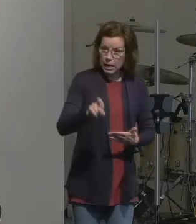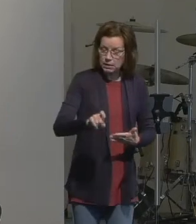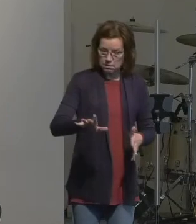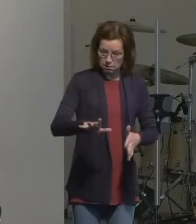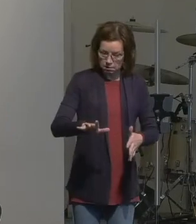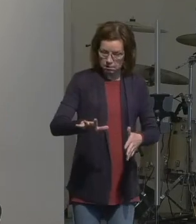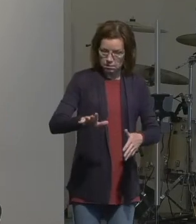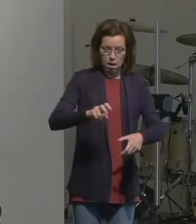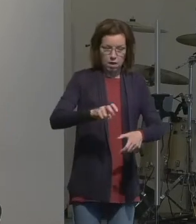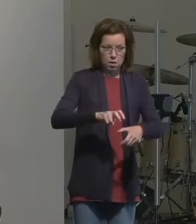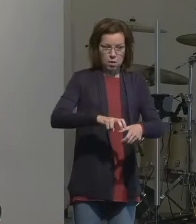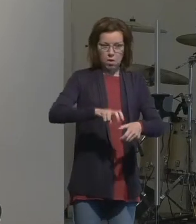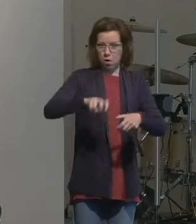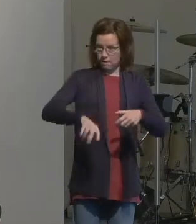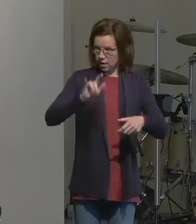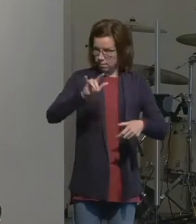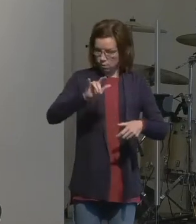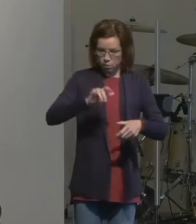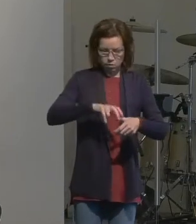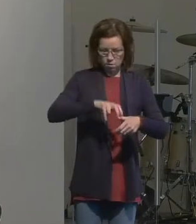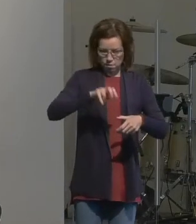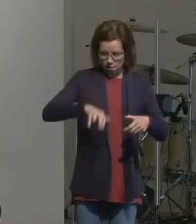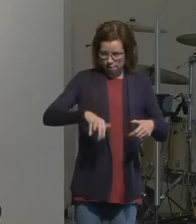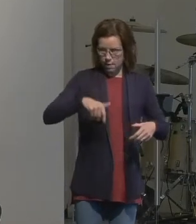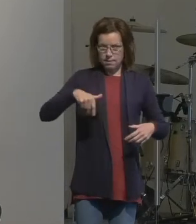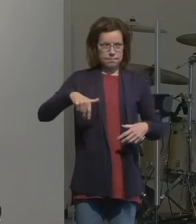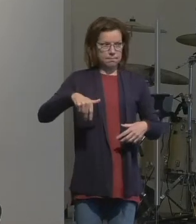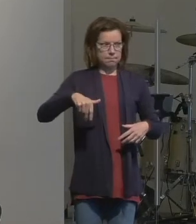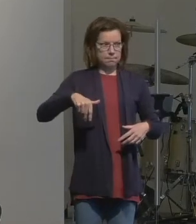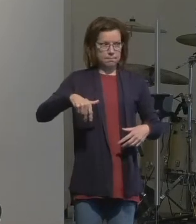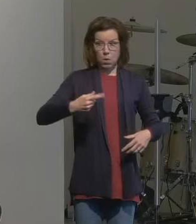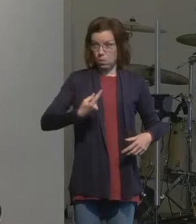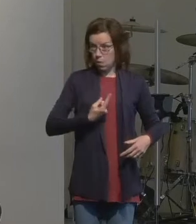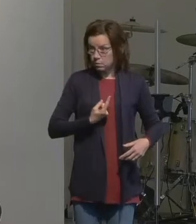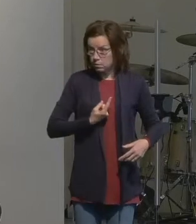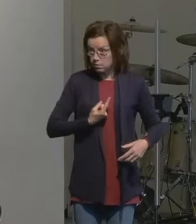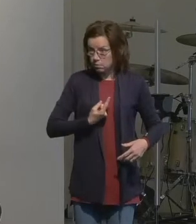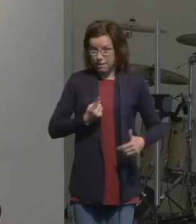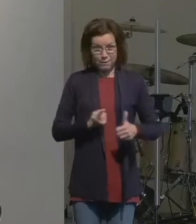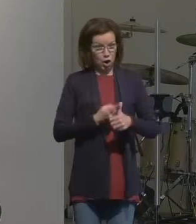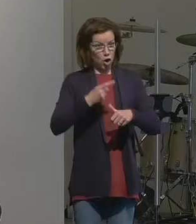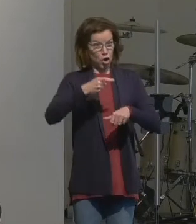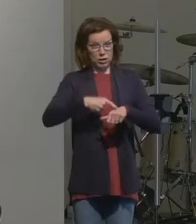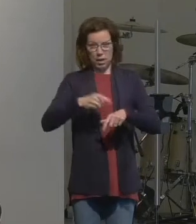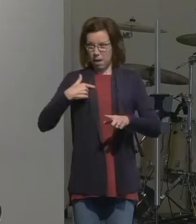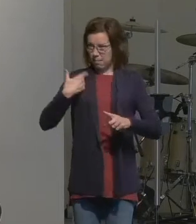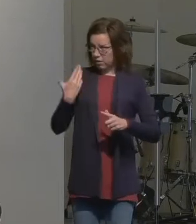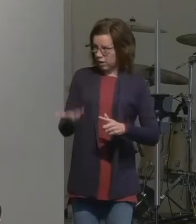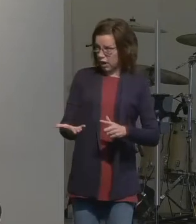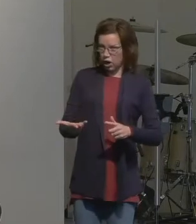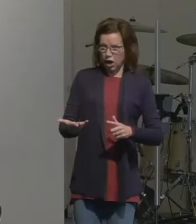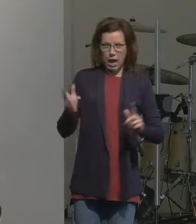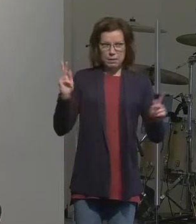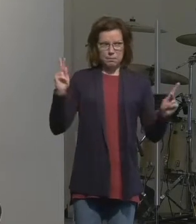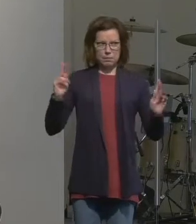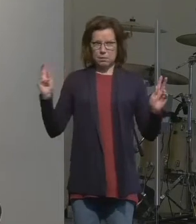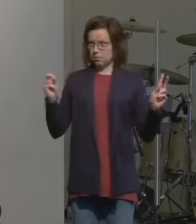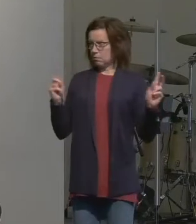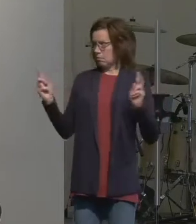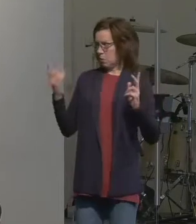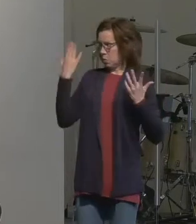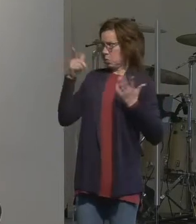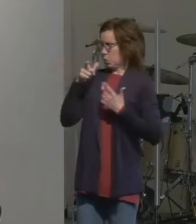the airport alone in a place I've never been and other people come who've also never been there either.